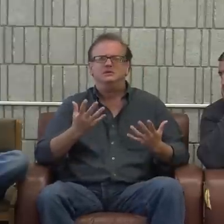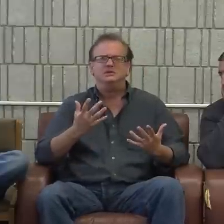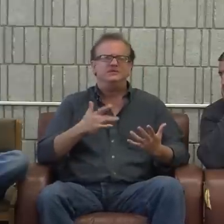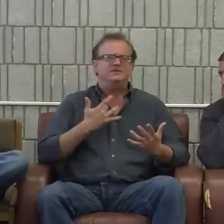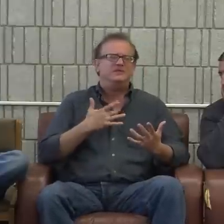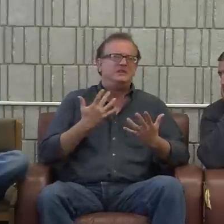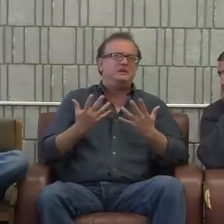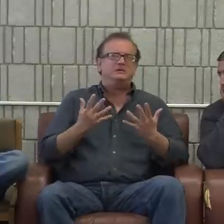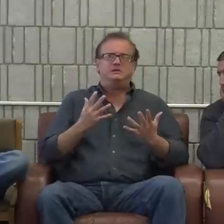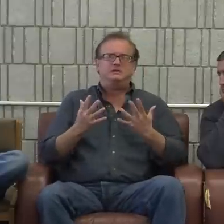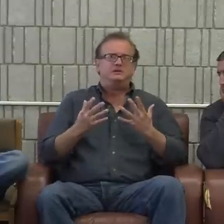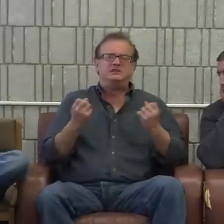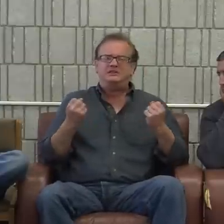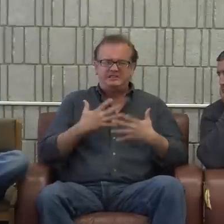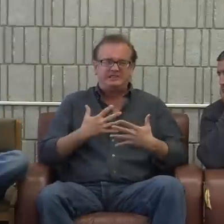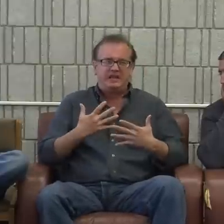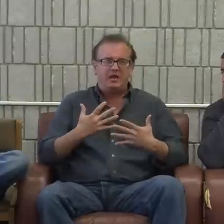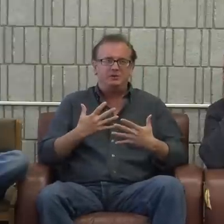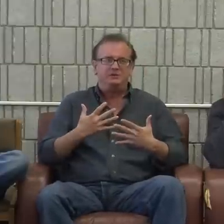So I felt scared.